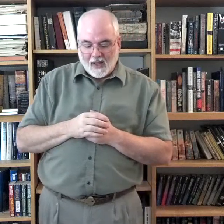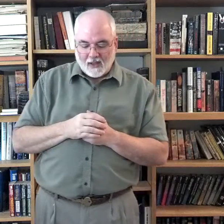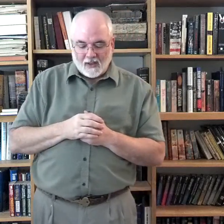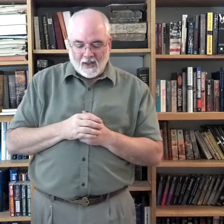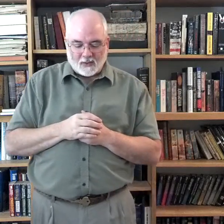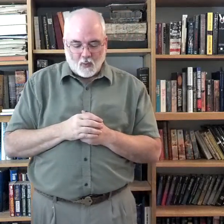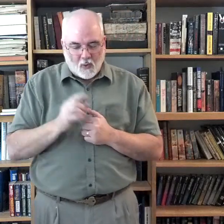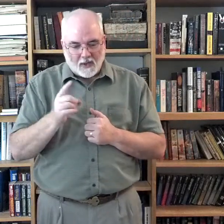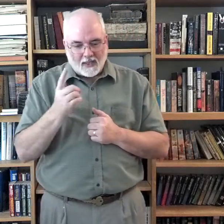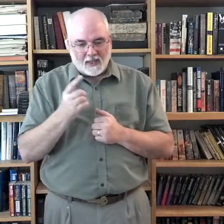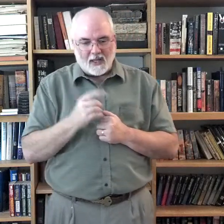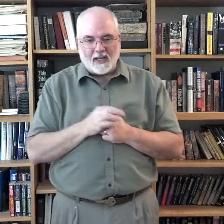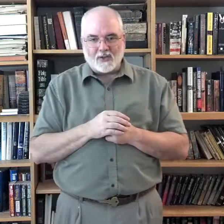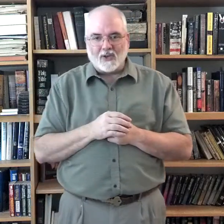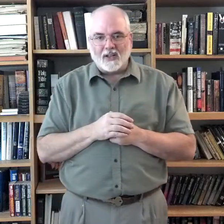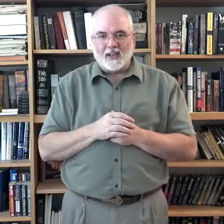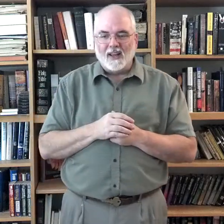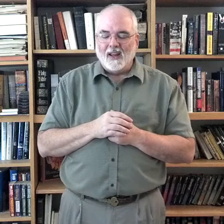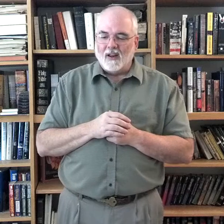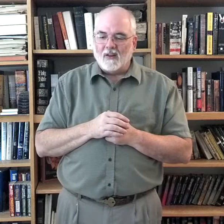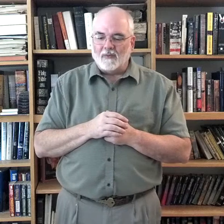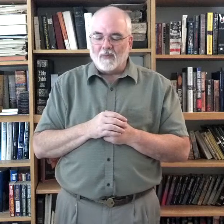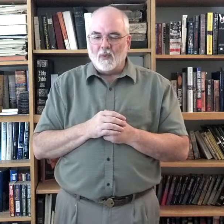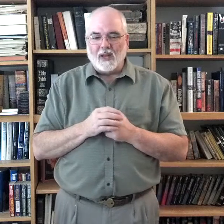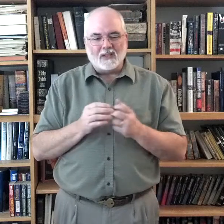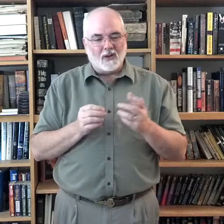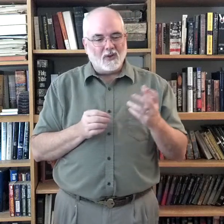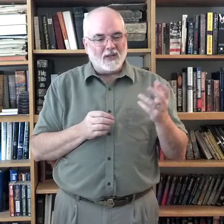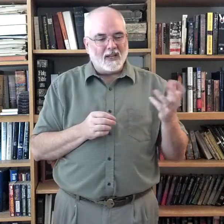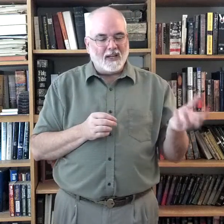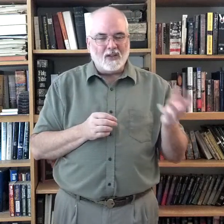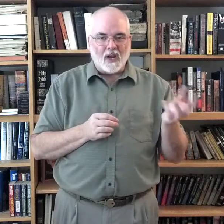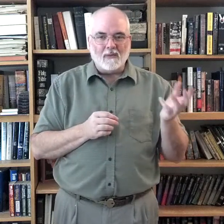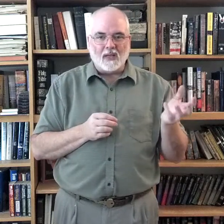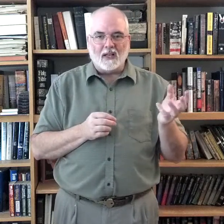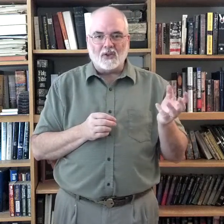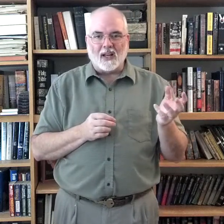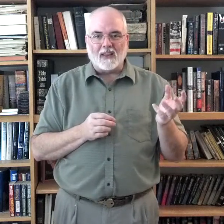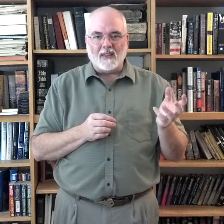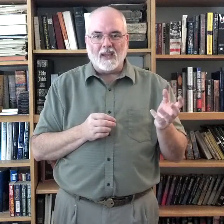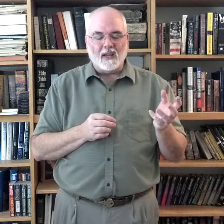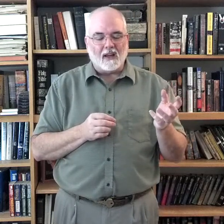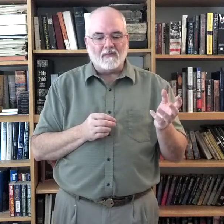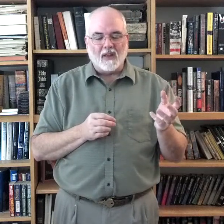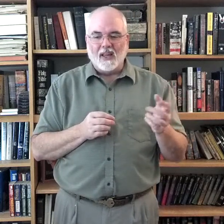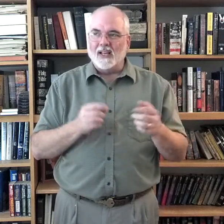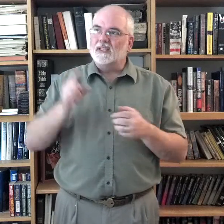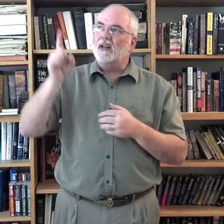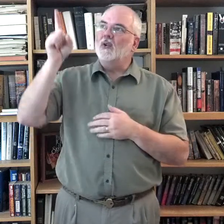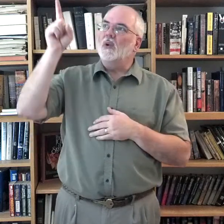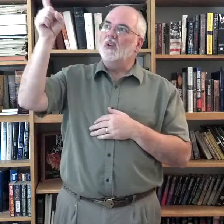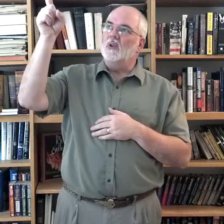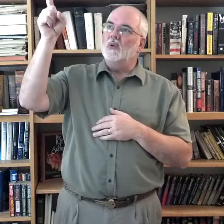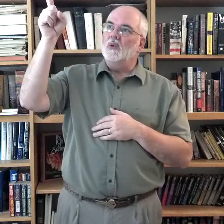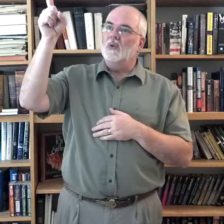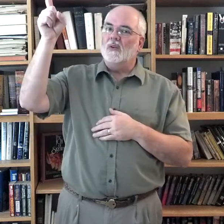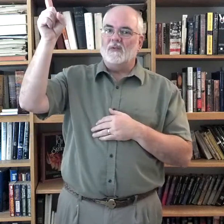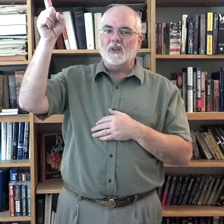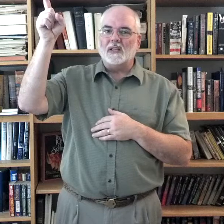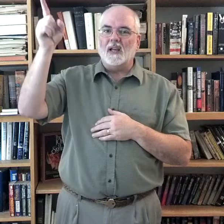That's one little glitch. When they start using King James English like thee, instead of doing you for the sign,